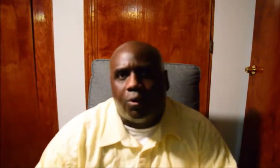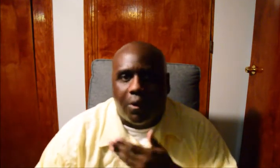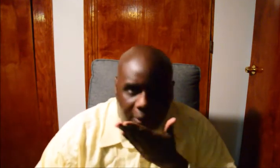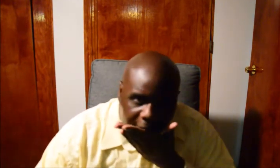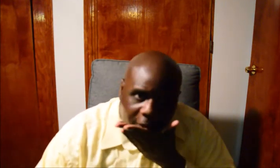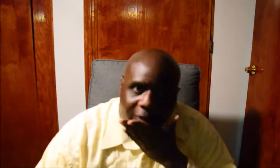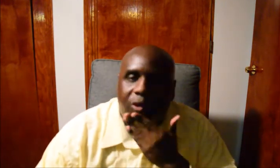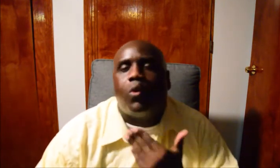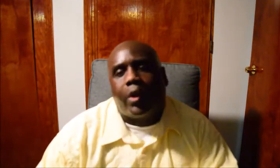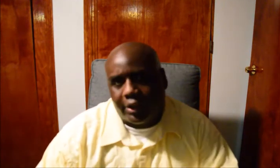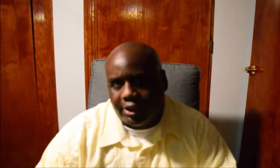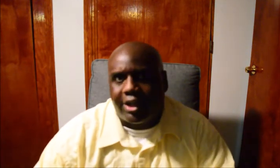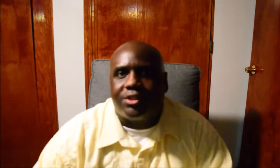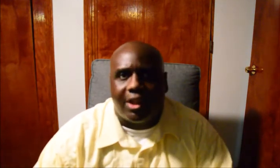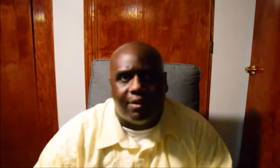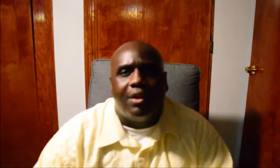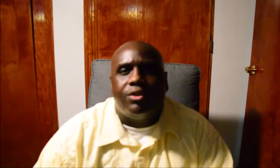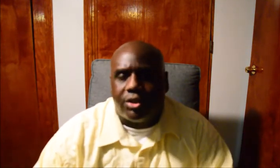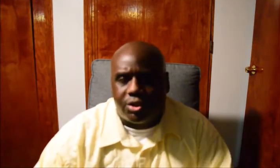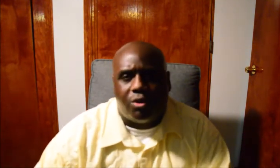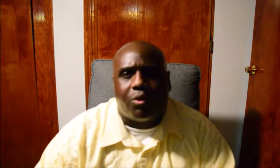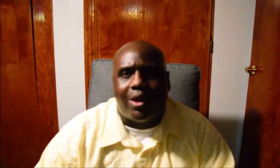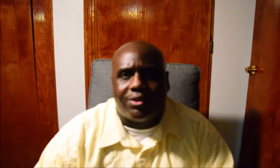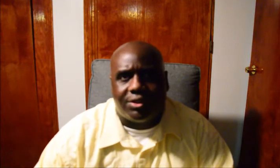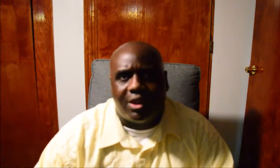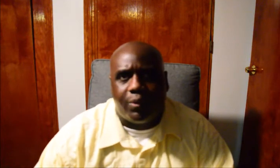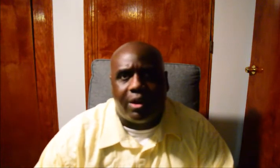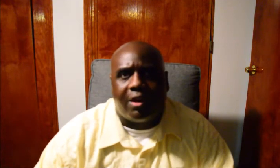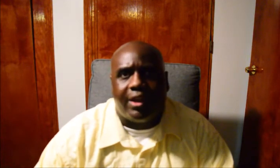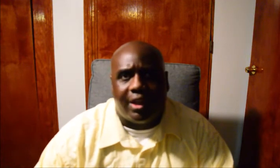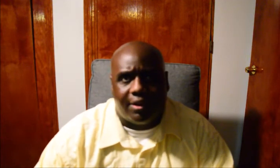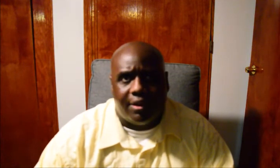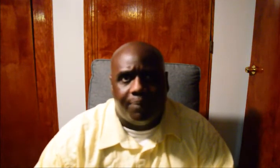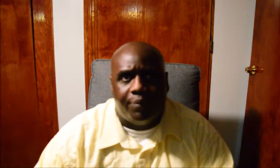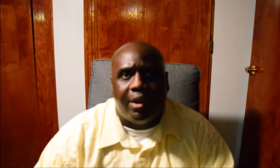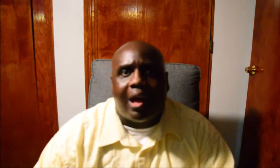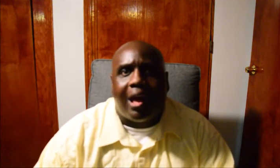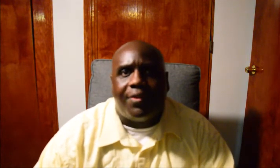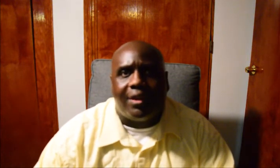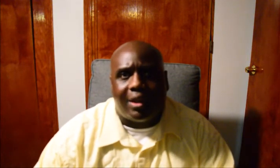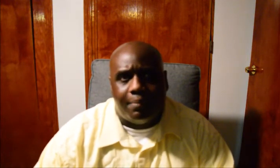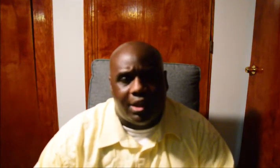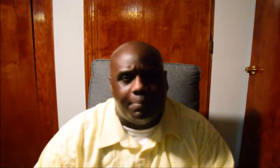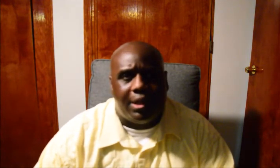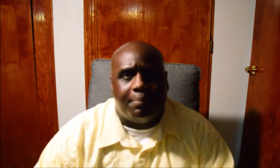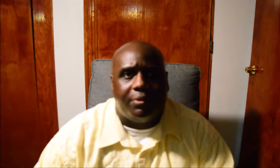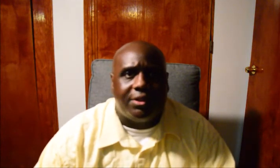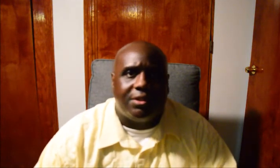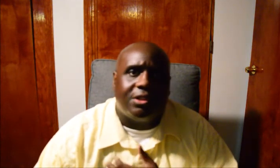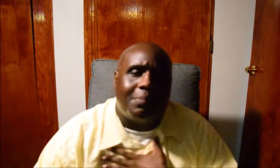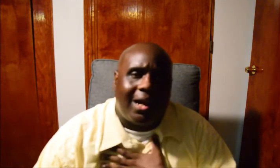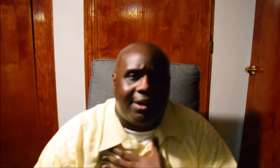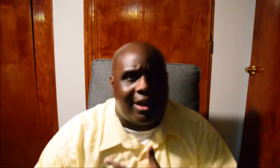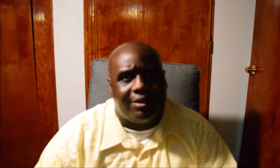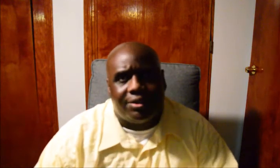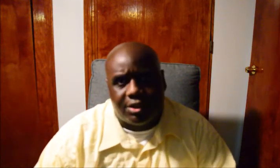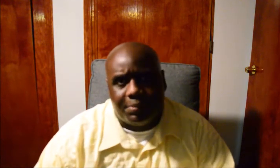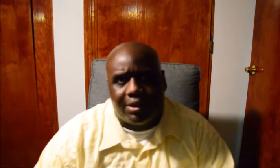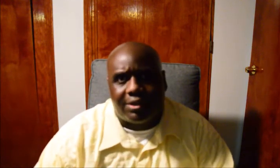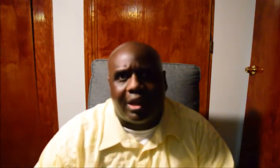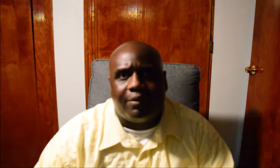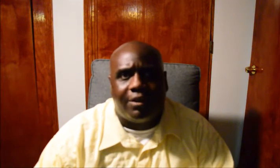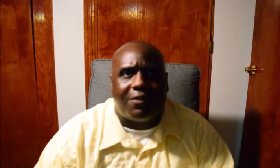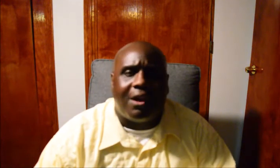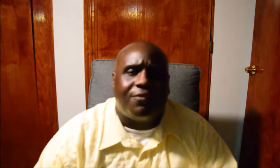whole, or during should I say, this whole crisis that we are in, I think that many people, this is just my analysis